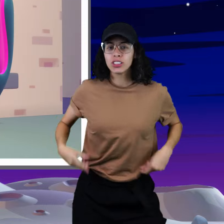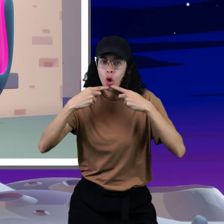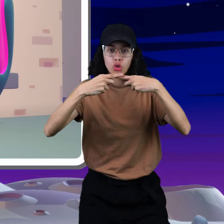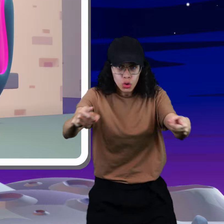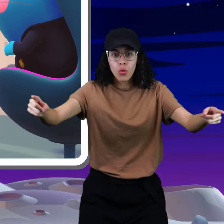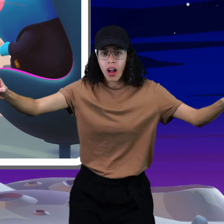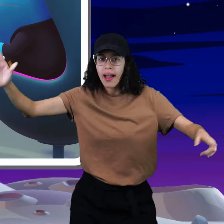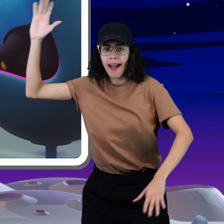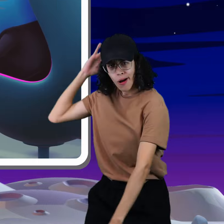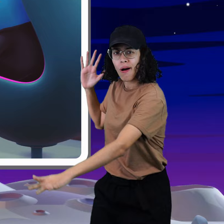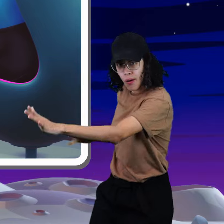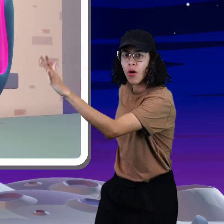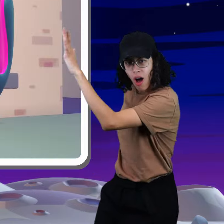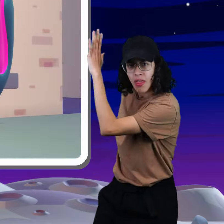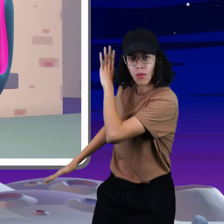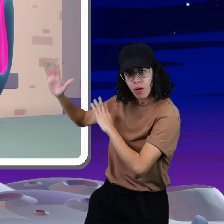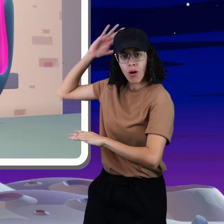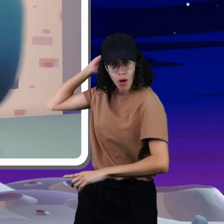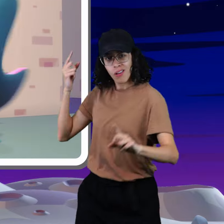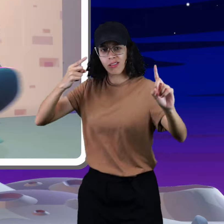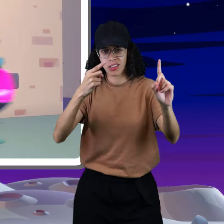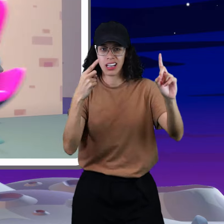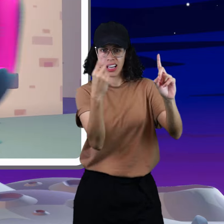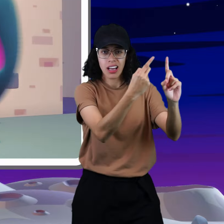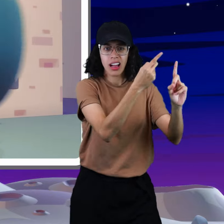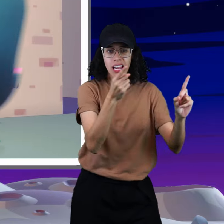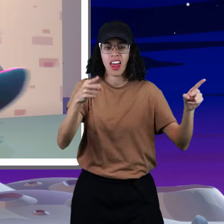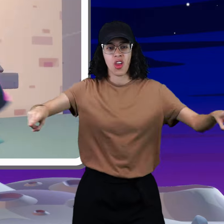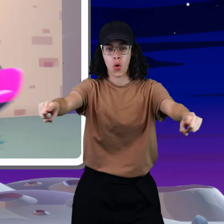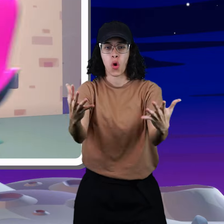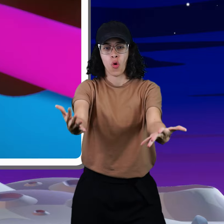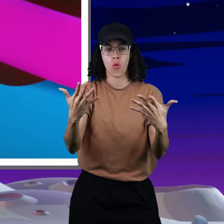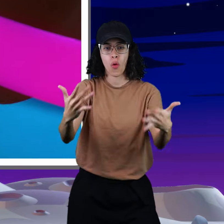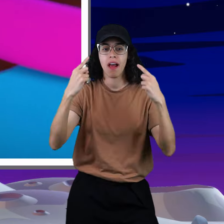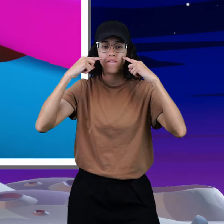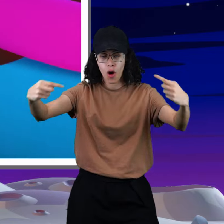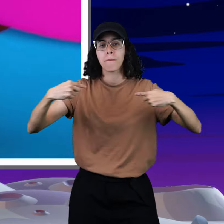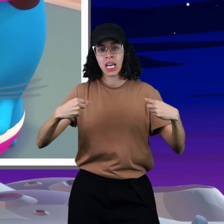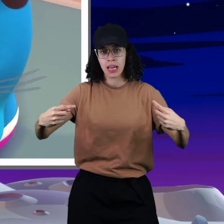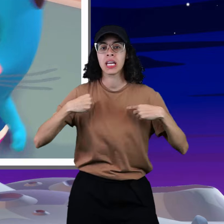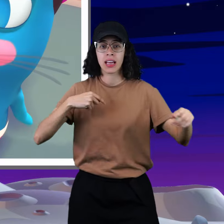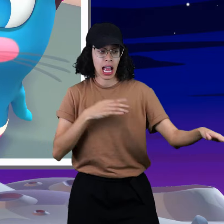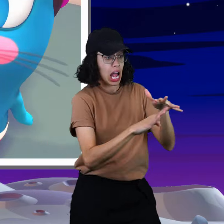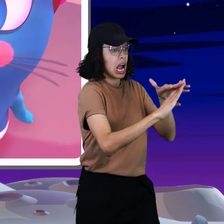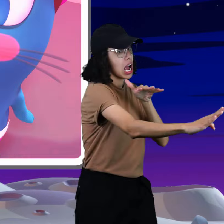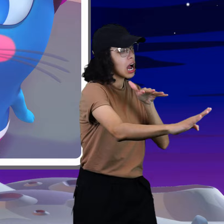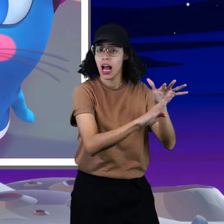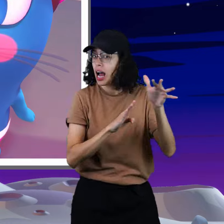I told you long ago, on the road, I got what they waiting for Don't run from